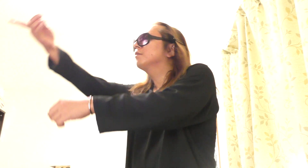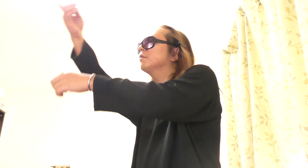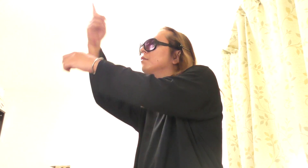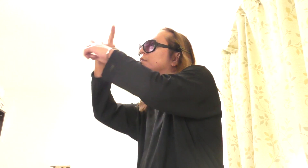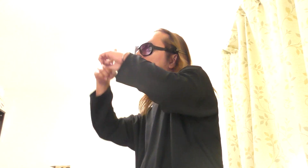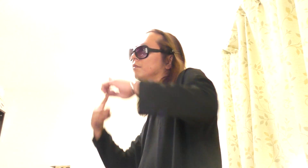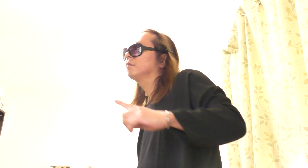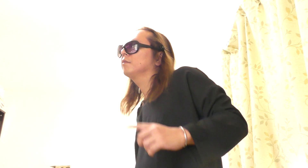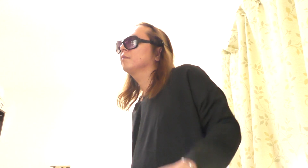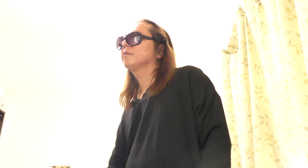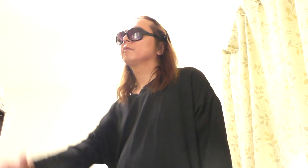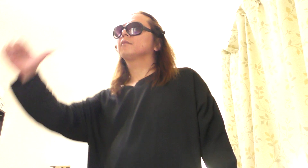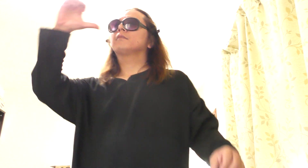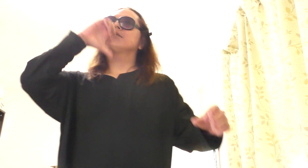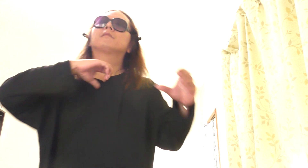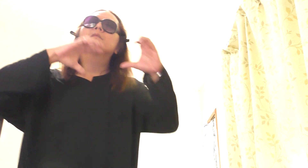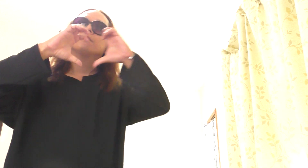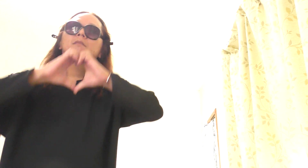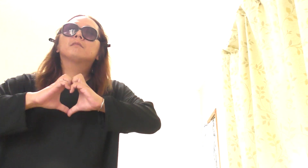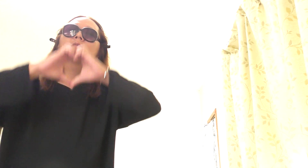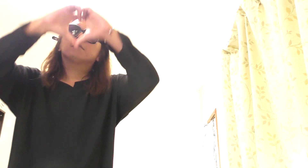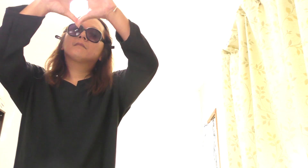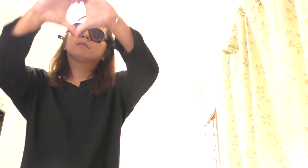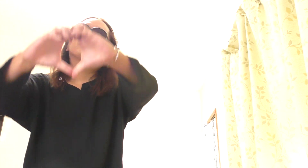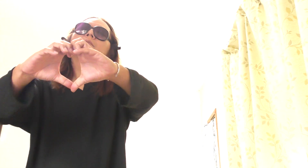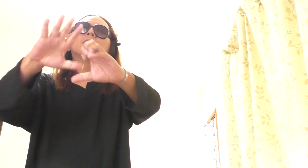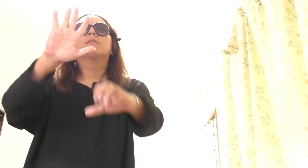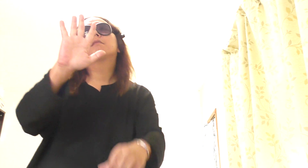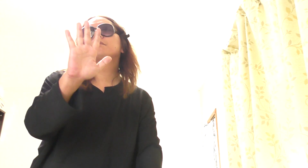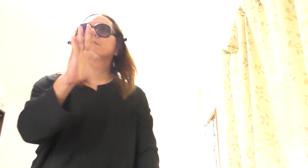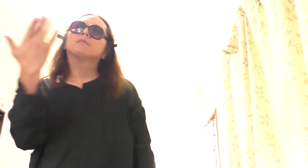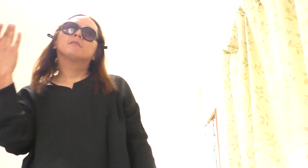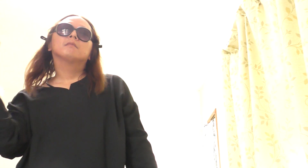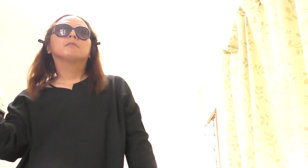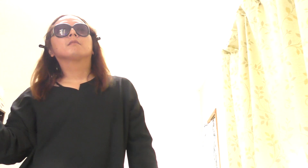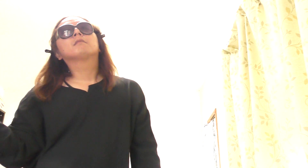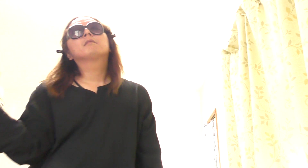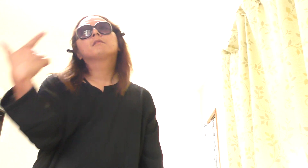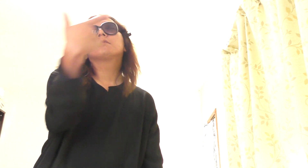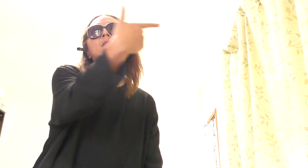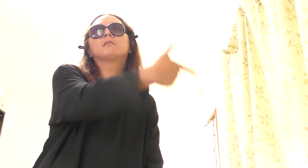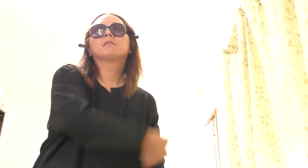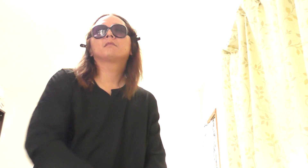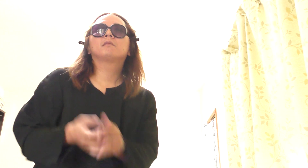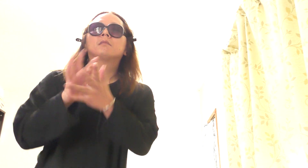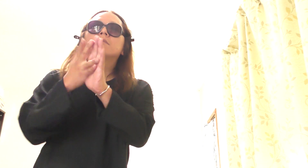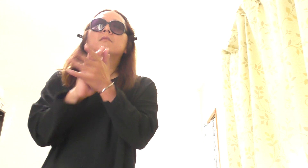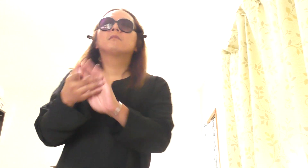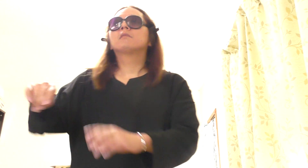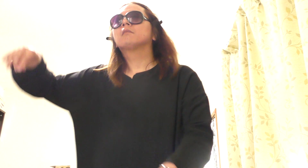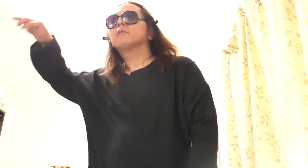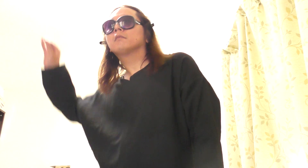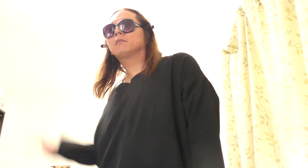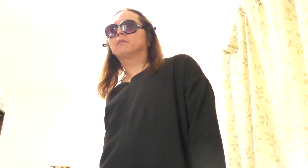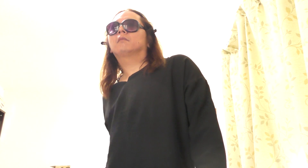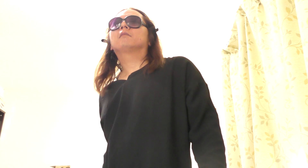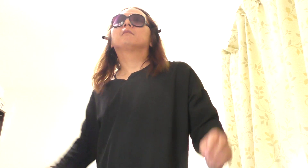Last Christmas, I gave you my heart But the very next day, you gave it away